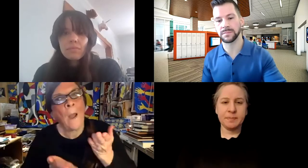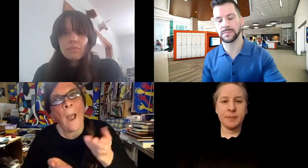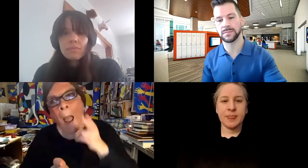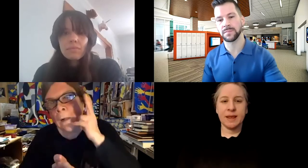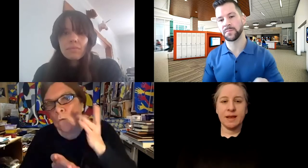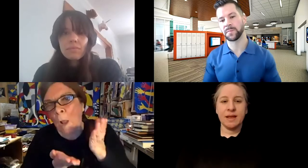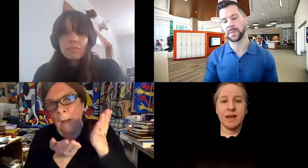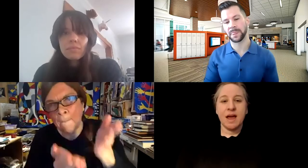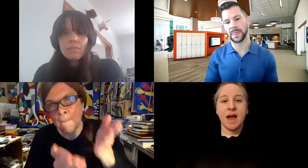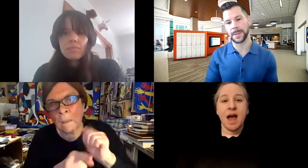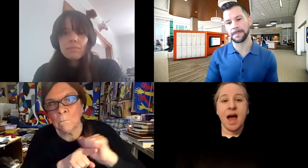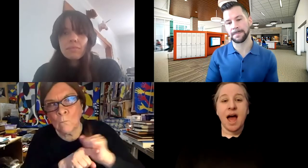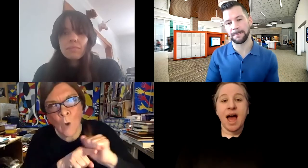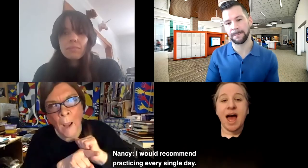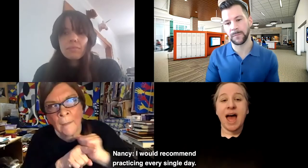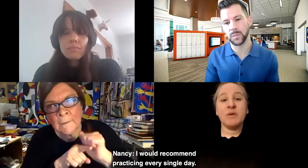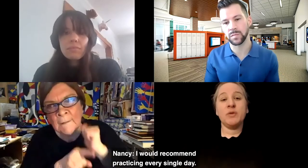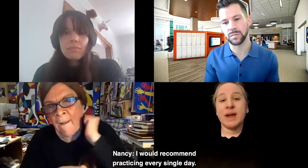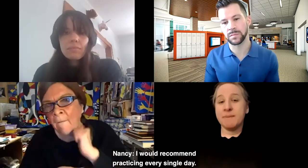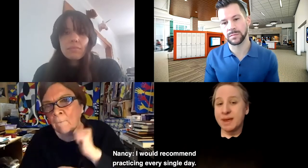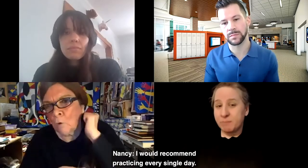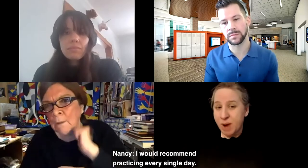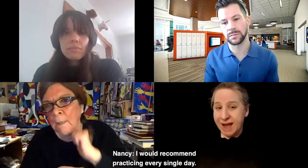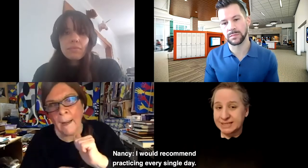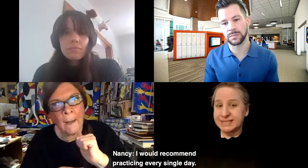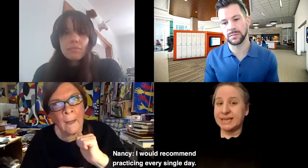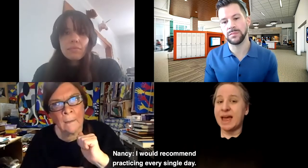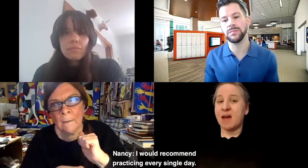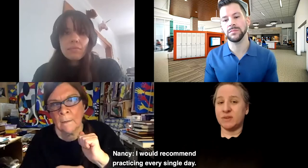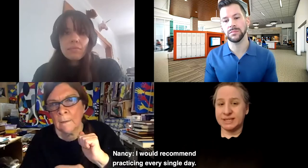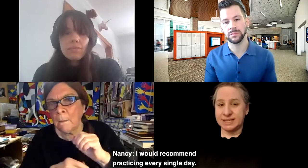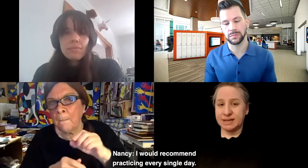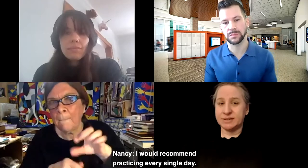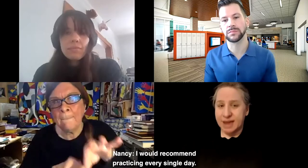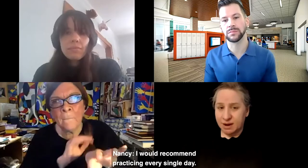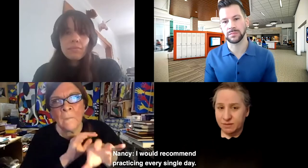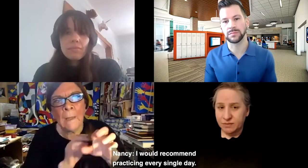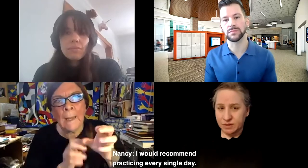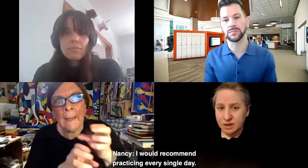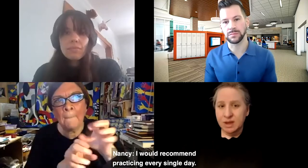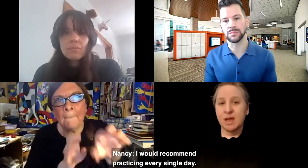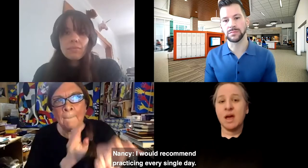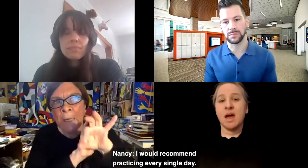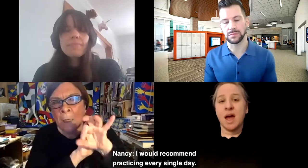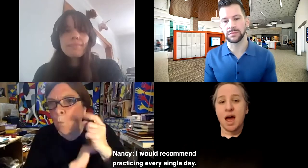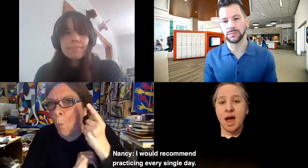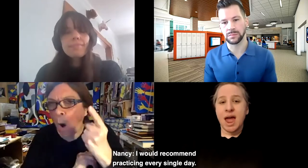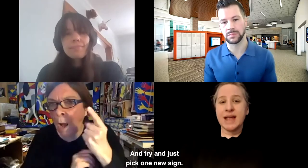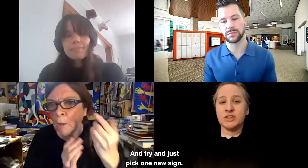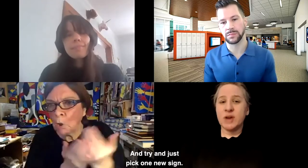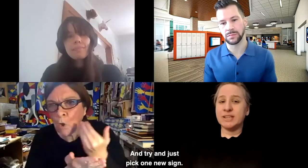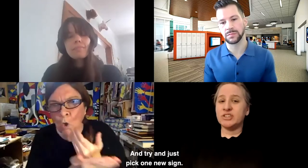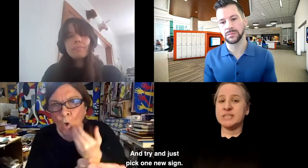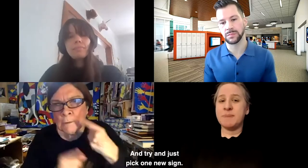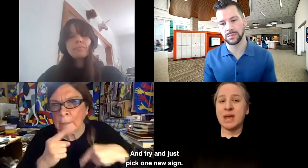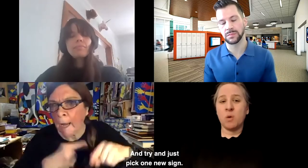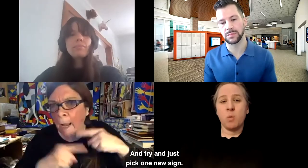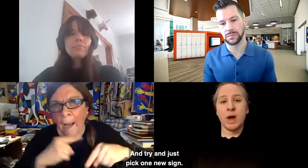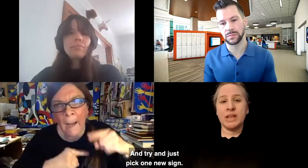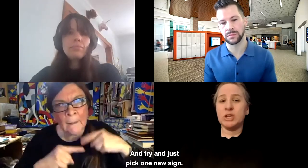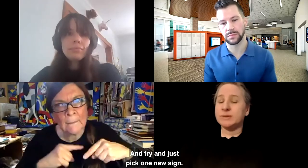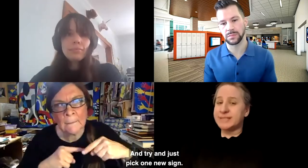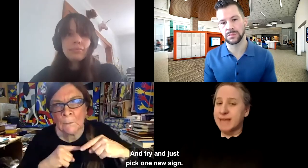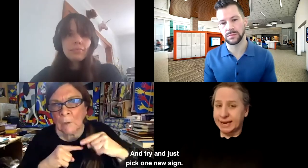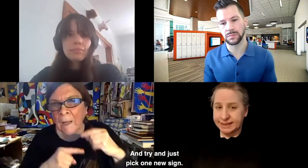Fancy signing. I would recommend practicing every single day. And trying to just pick